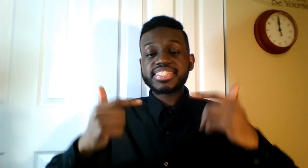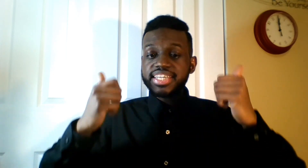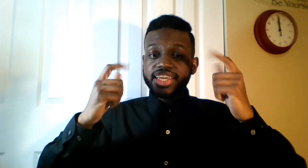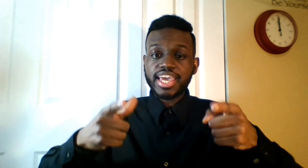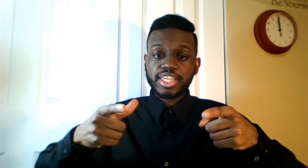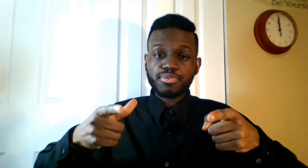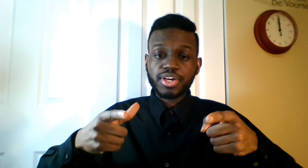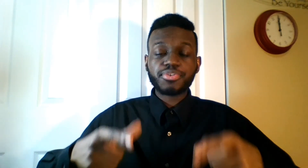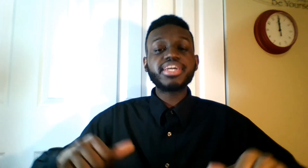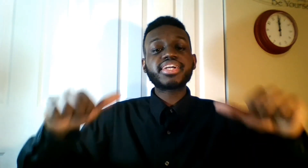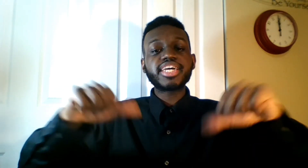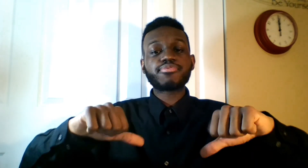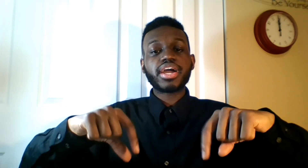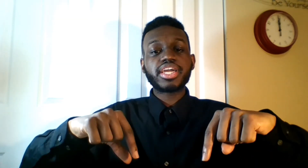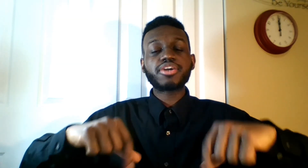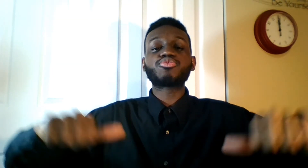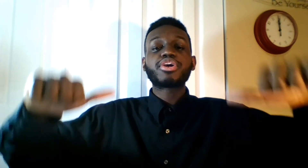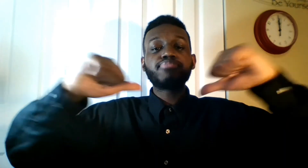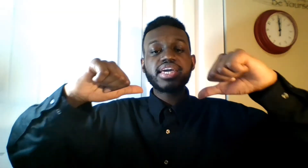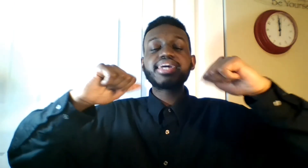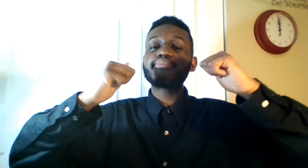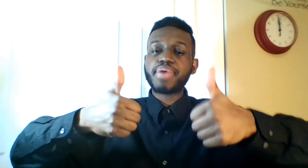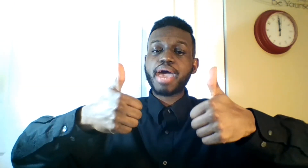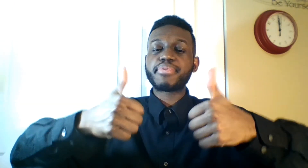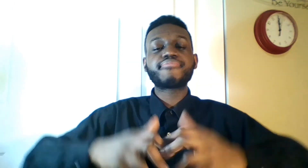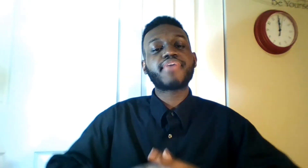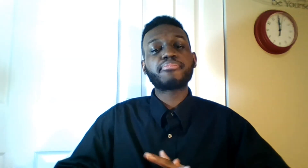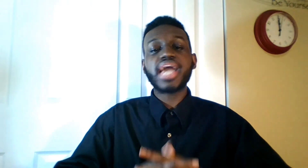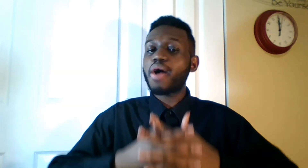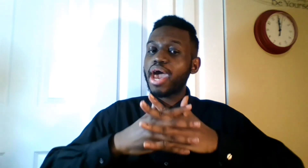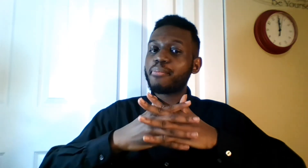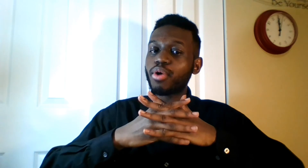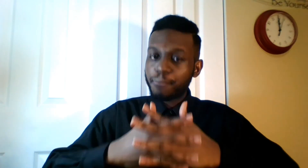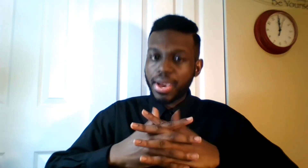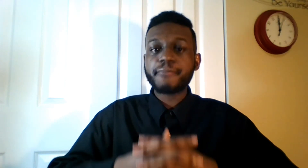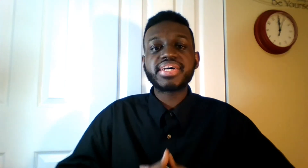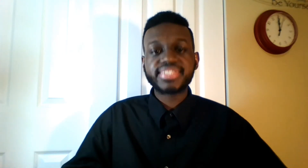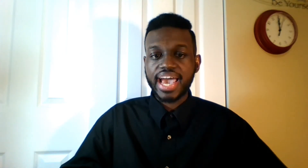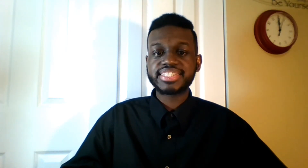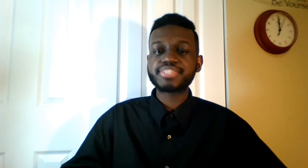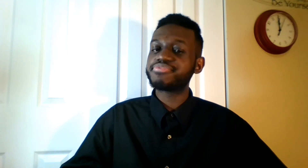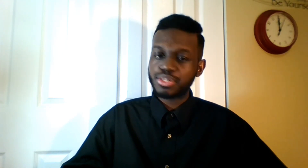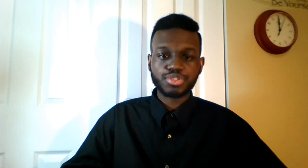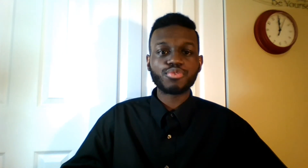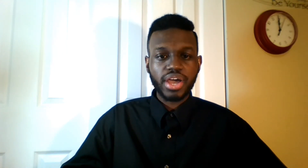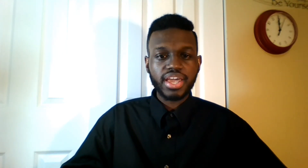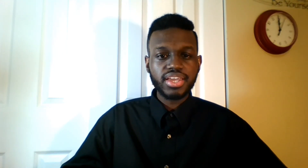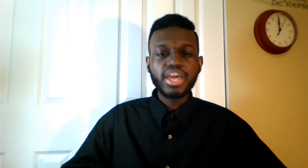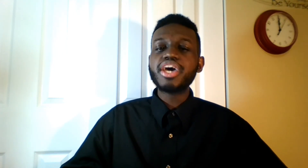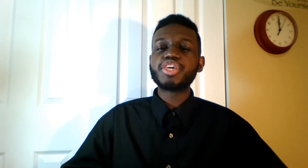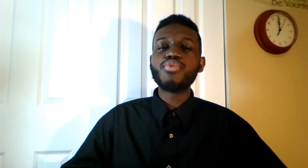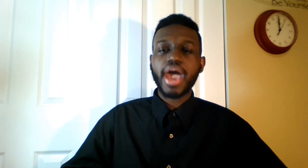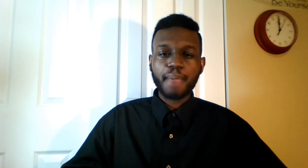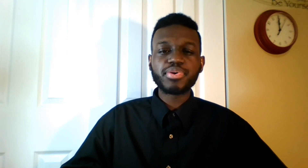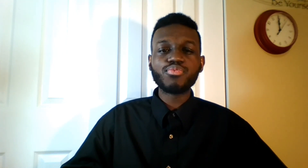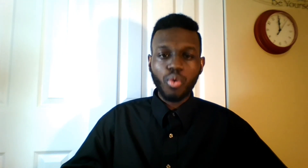and you agree, click right here. Join me and the Batman family. I will have more Batman-tastic reviews in the way you have been warned.